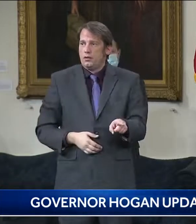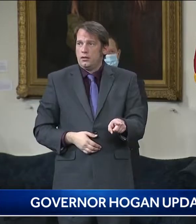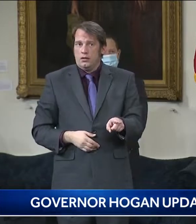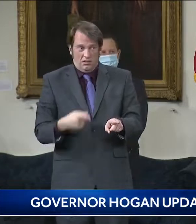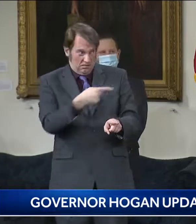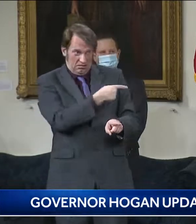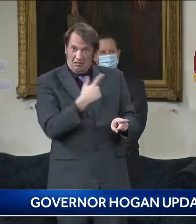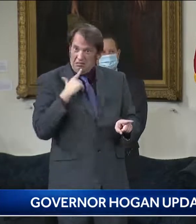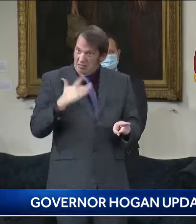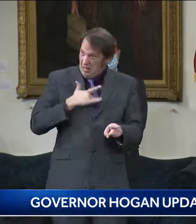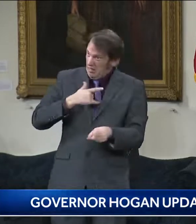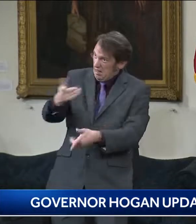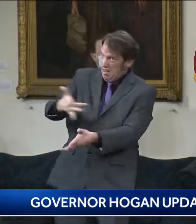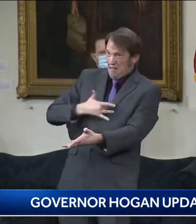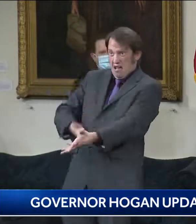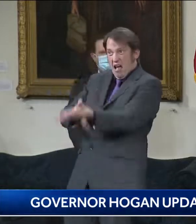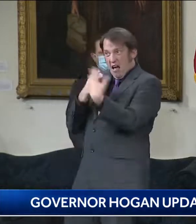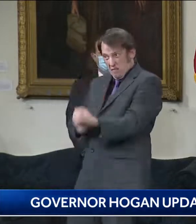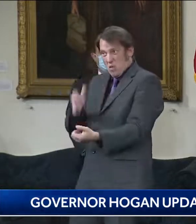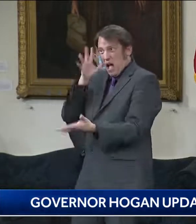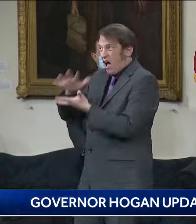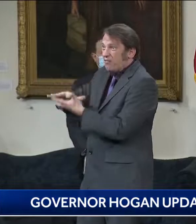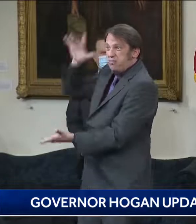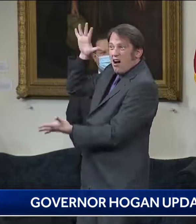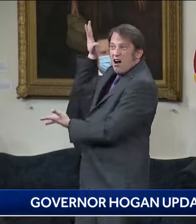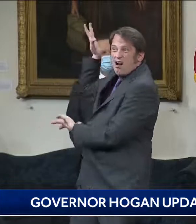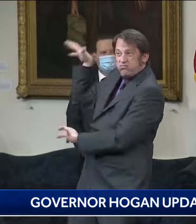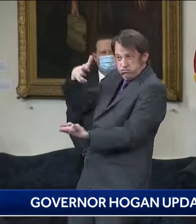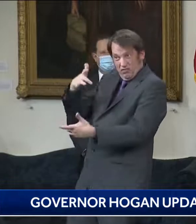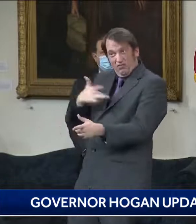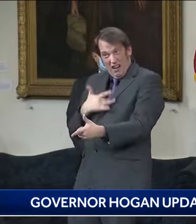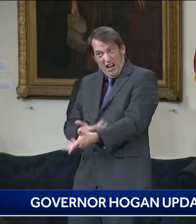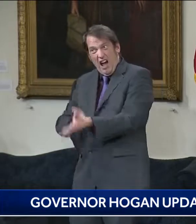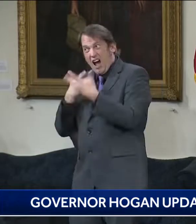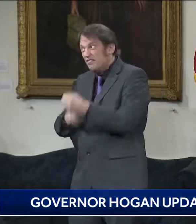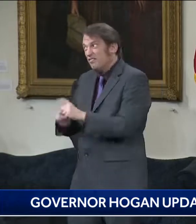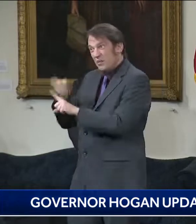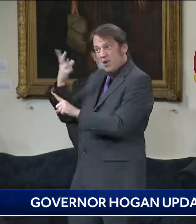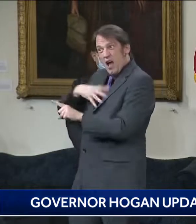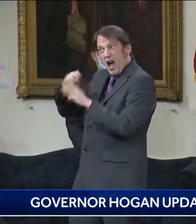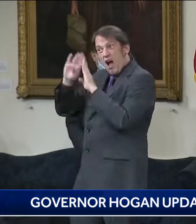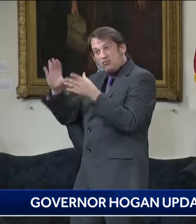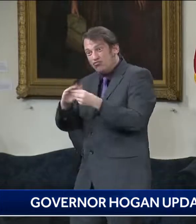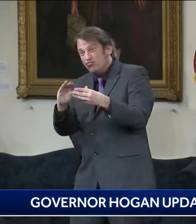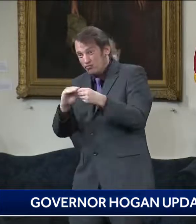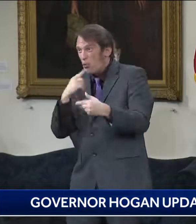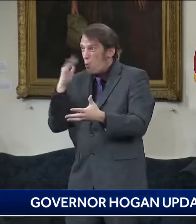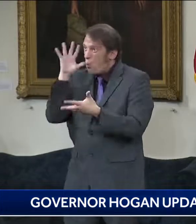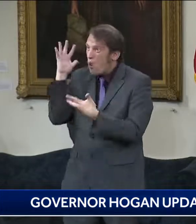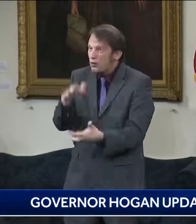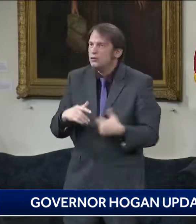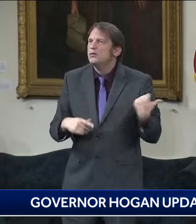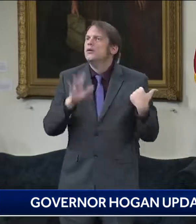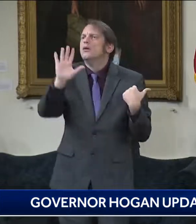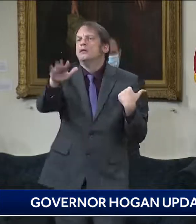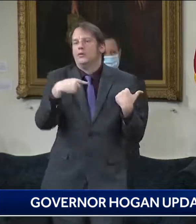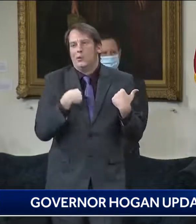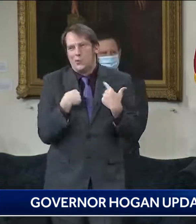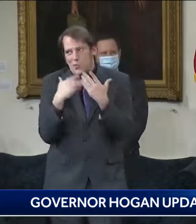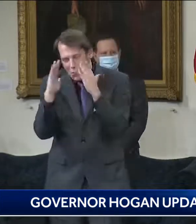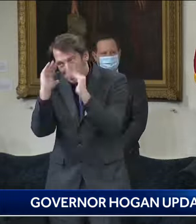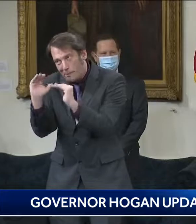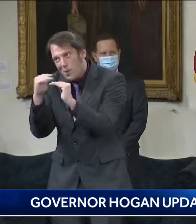else and the way this is all been coming out? I'm hoping, uh, I am hopeful. I mean, I believe that they're,